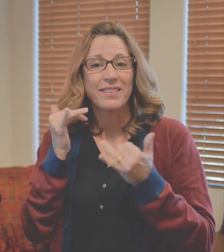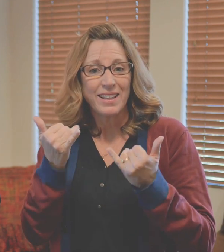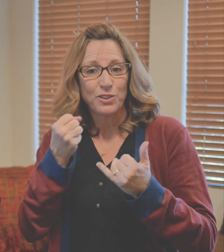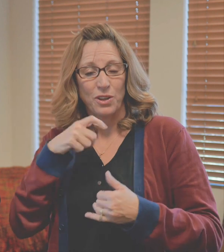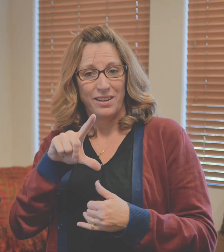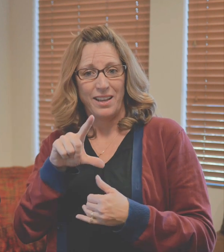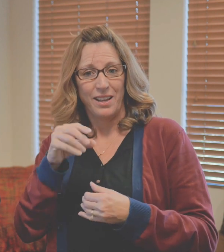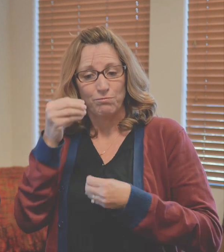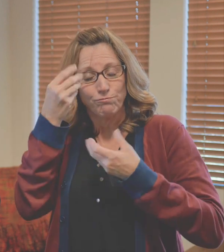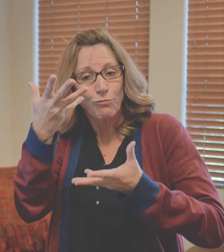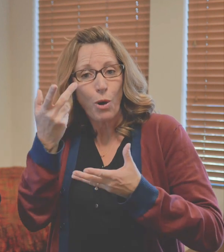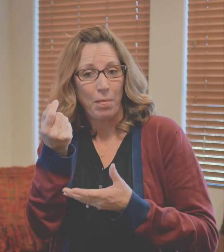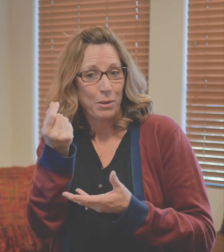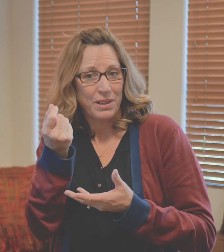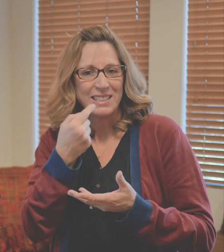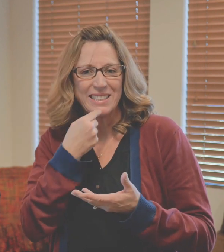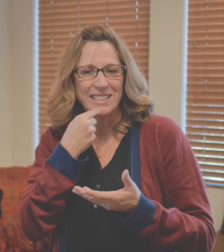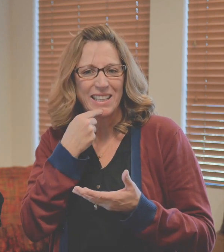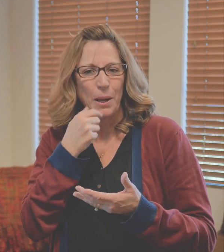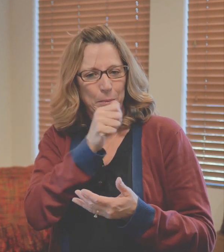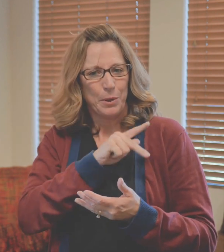word to you and give you a personal welcome to Shoreline Church.